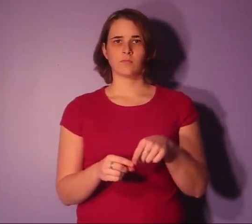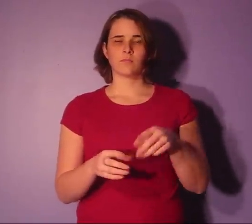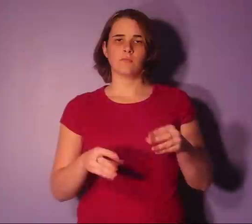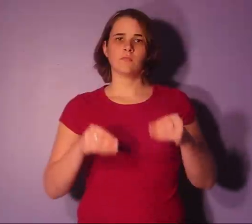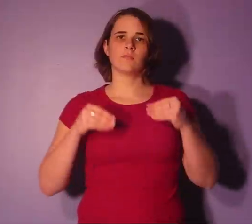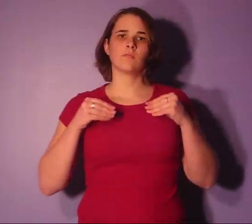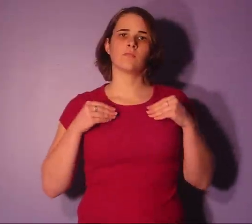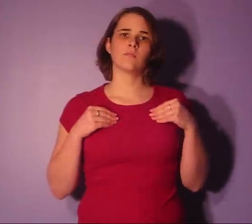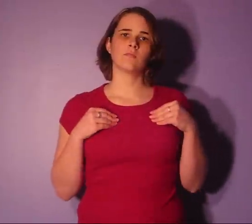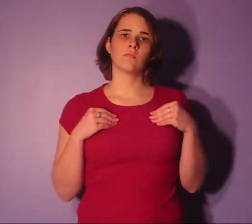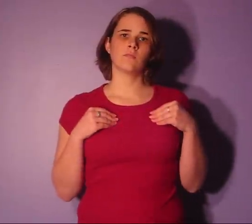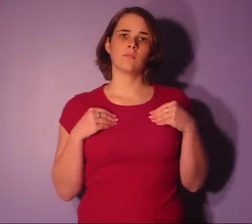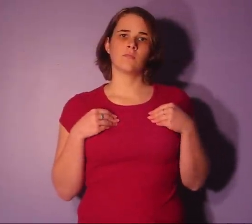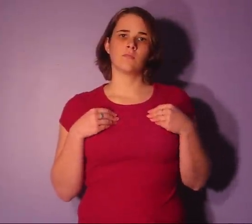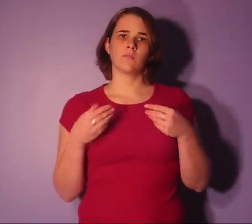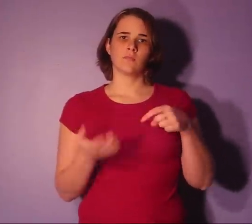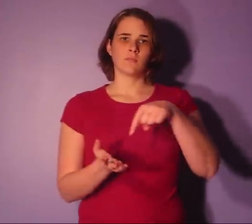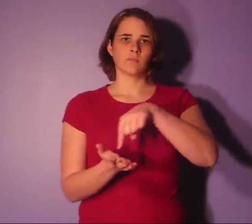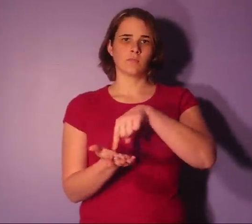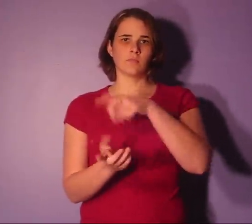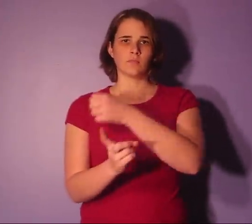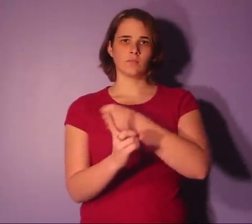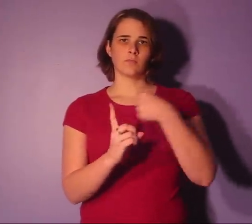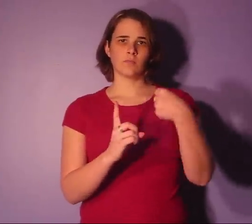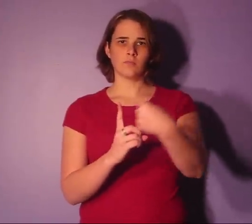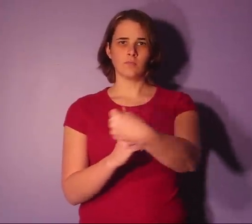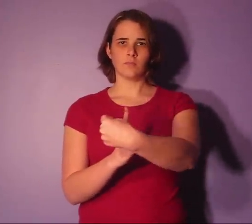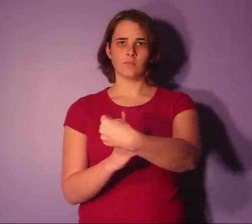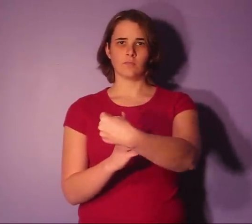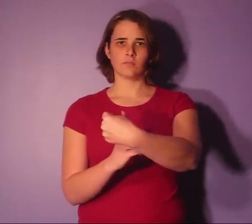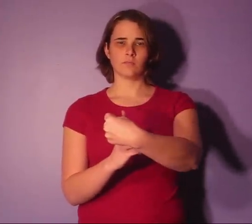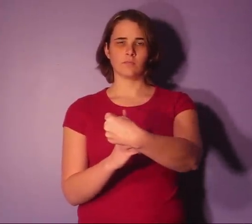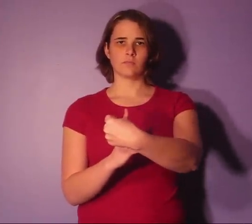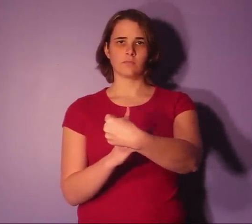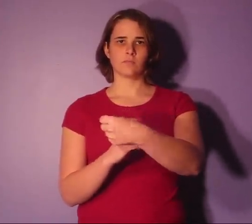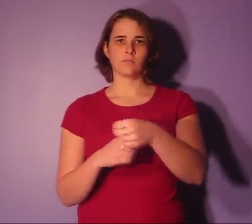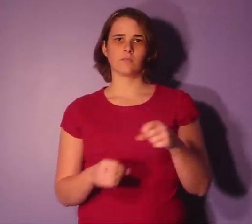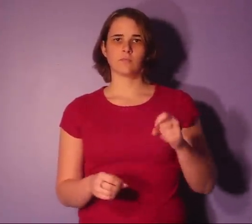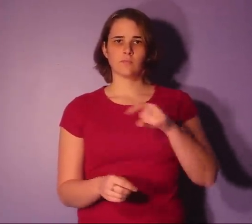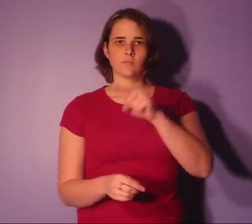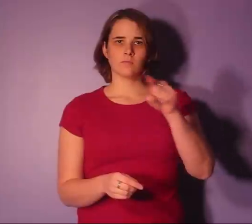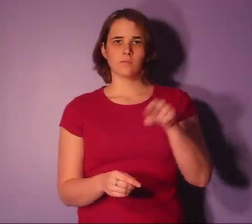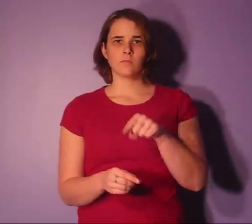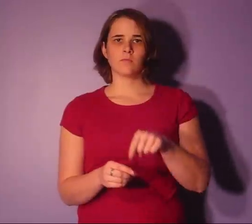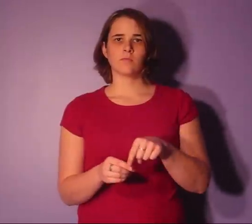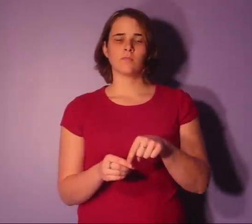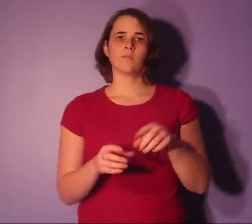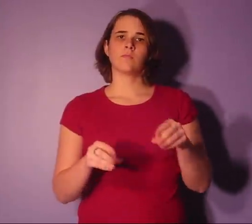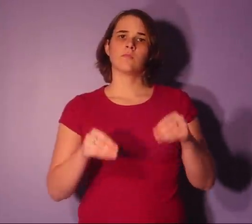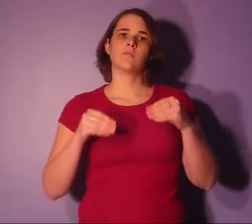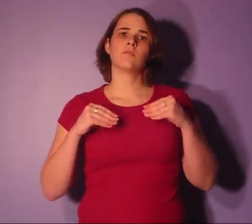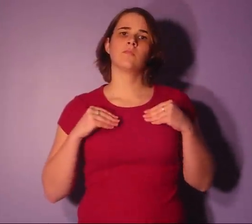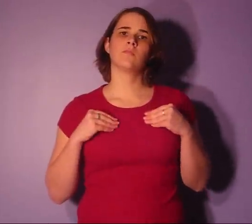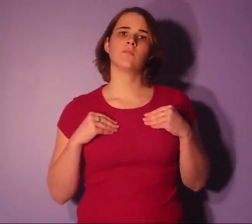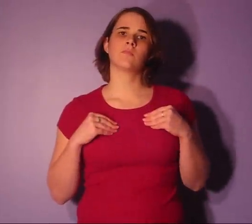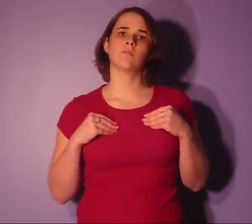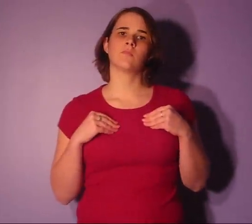come to terms with this When I come to terms,